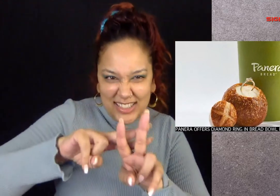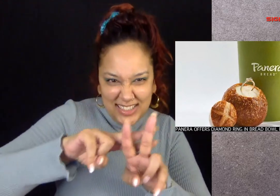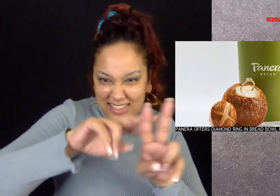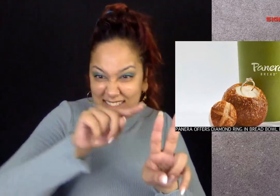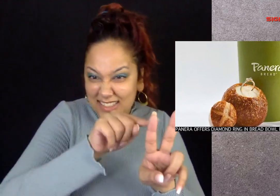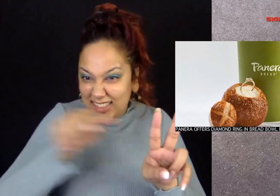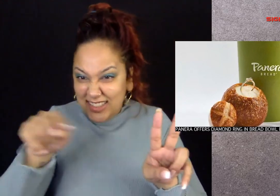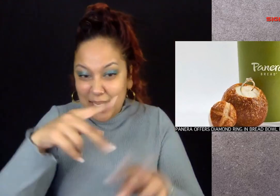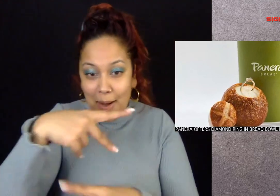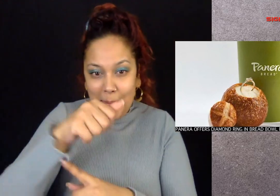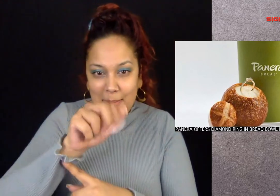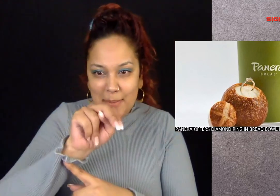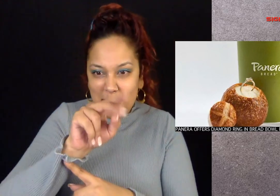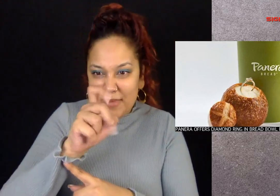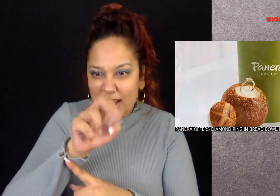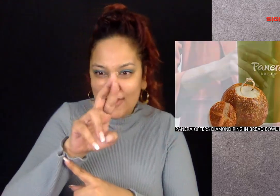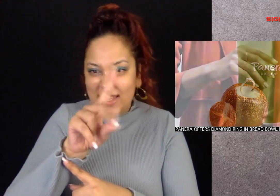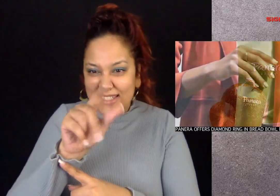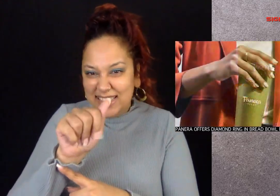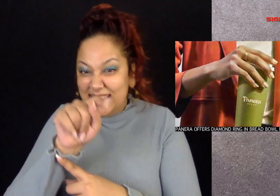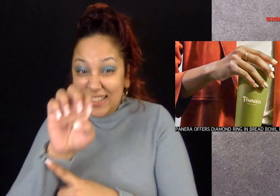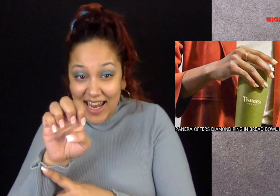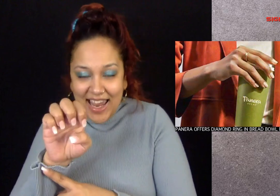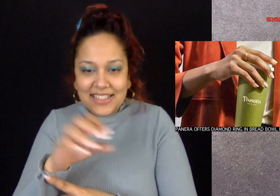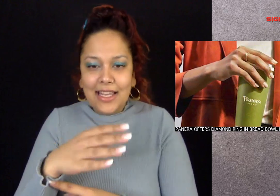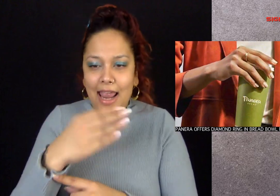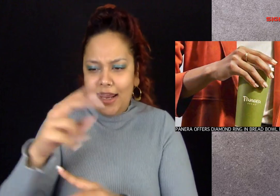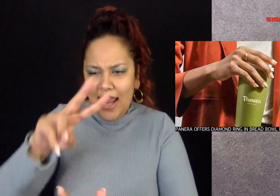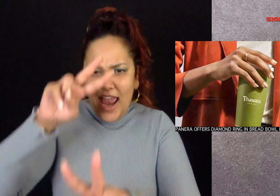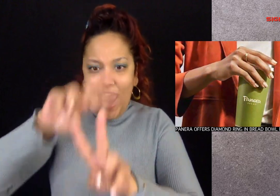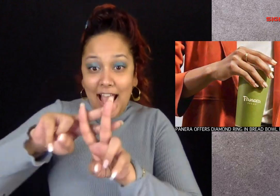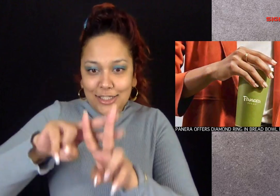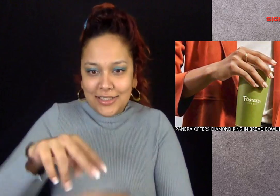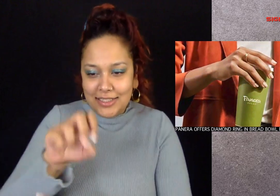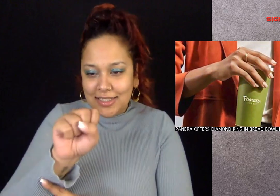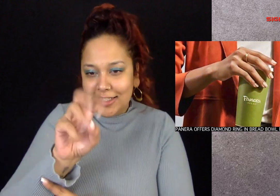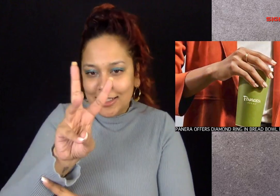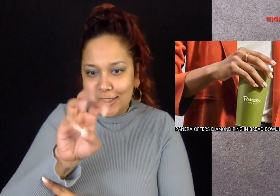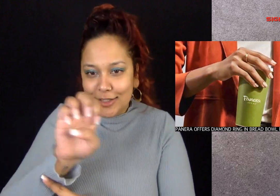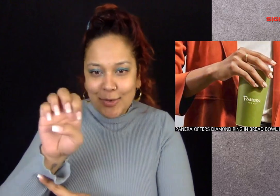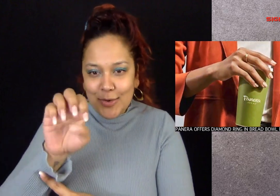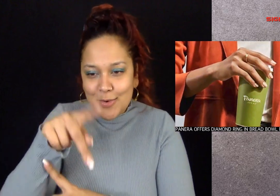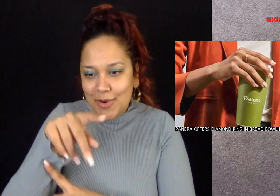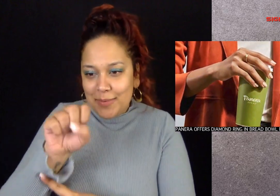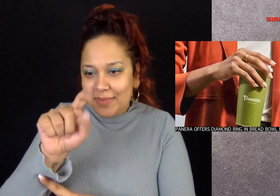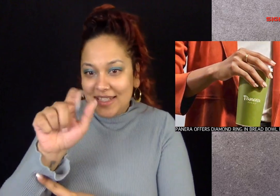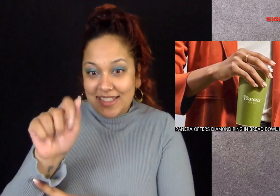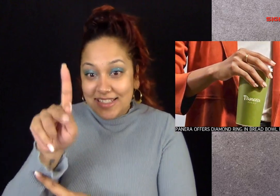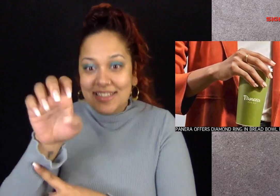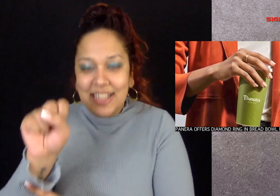And be sure to include your name and the hashtags PaneraDate and Sweepstakes.